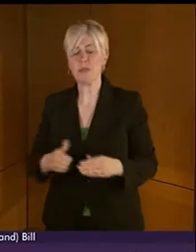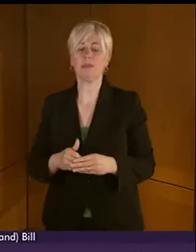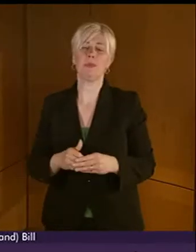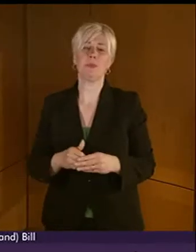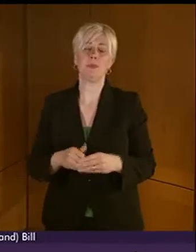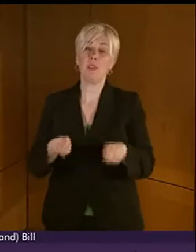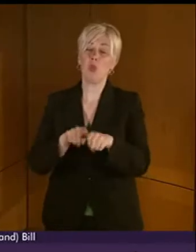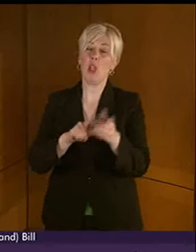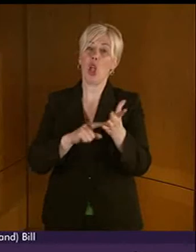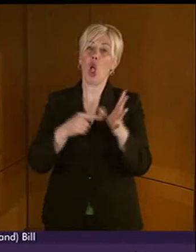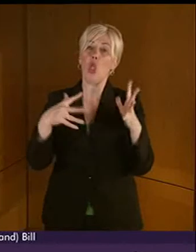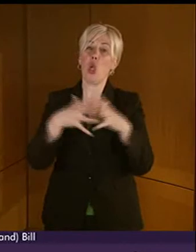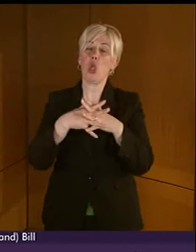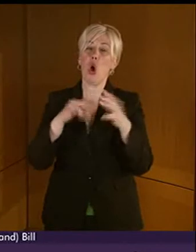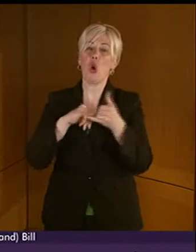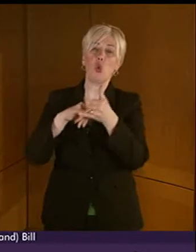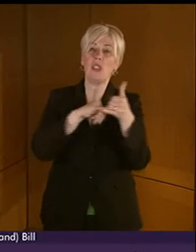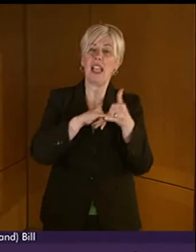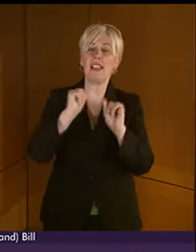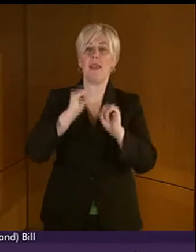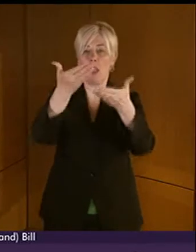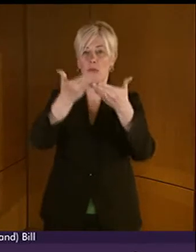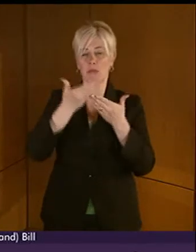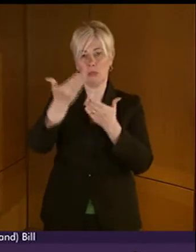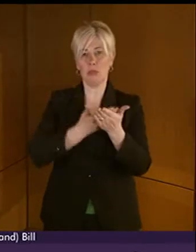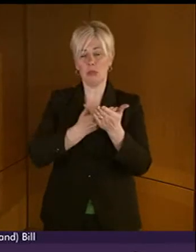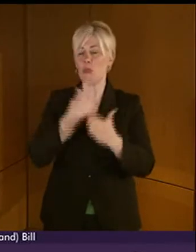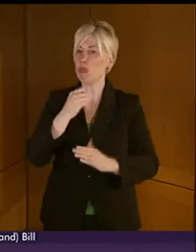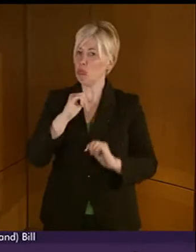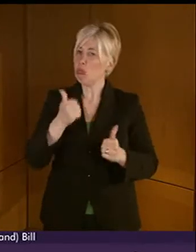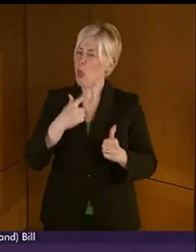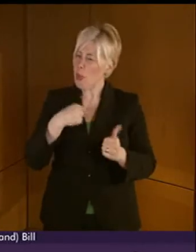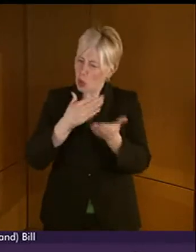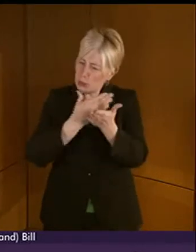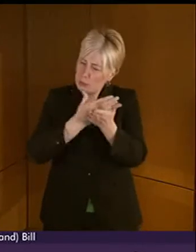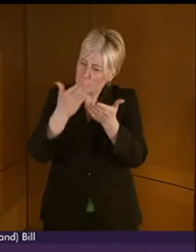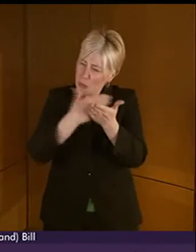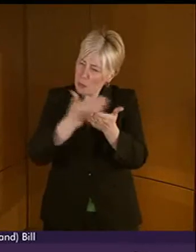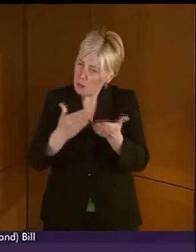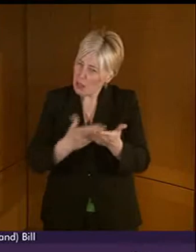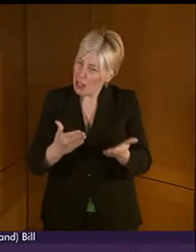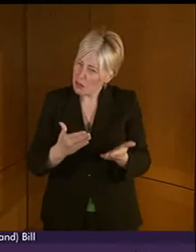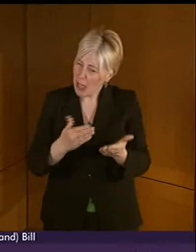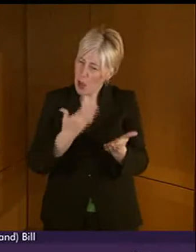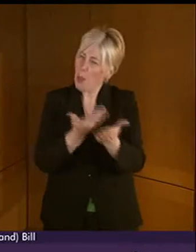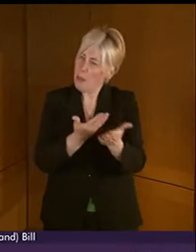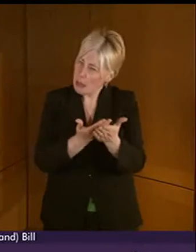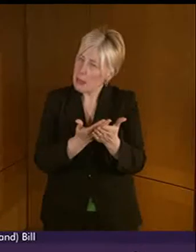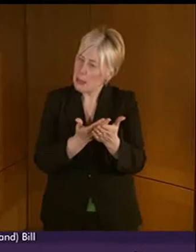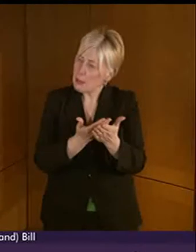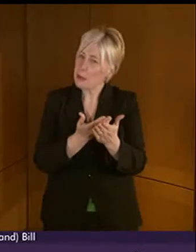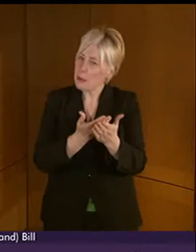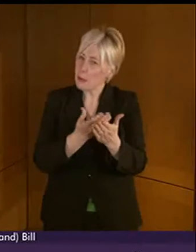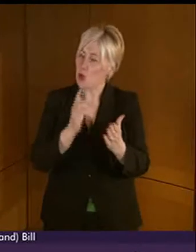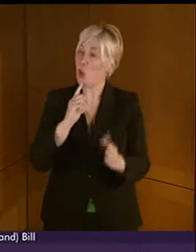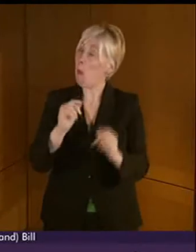filed a very good briefing seeking greater clarity on many aspects of the bill. And, of course, we've heard